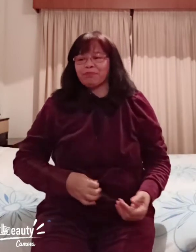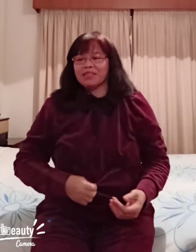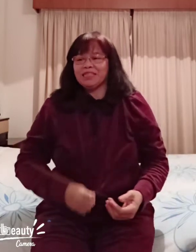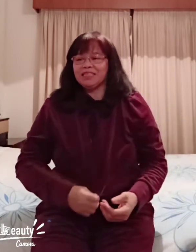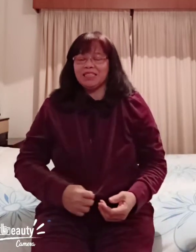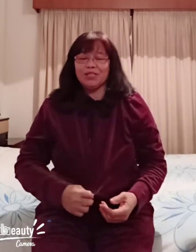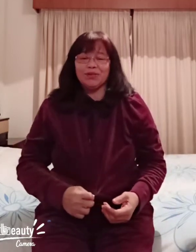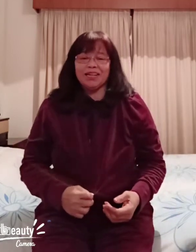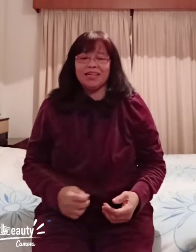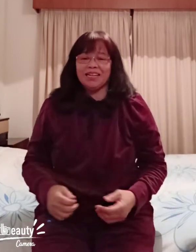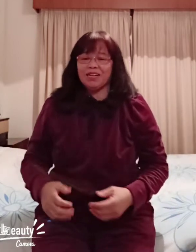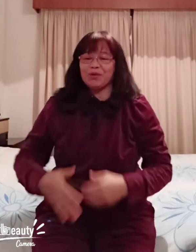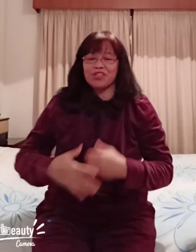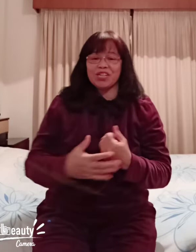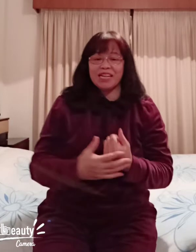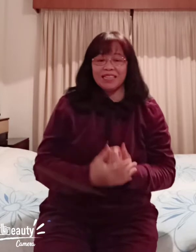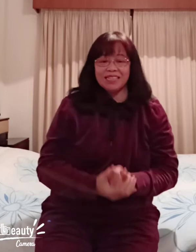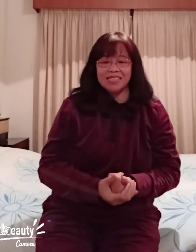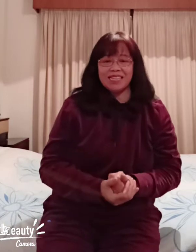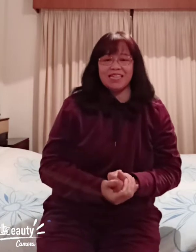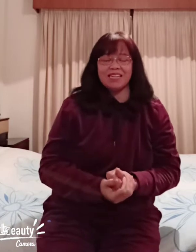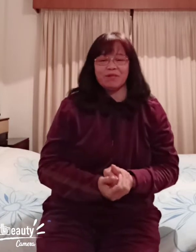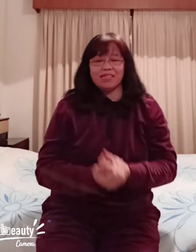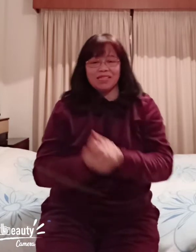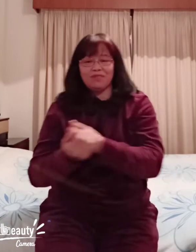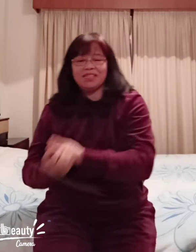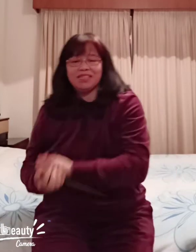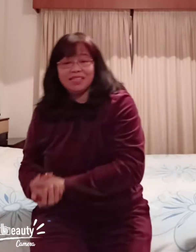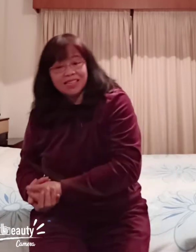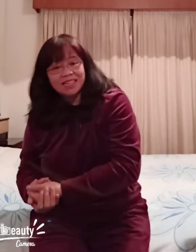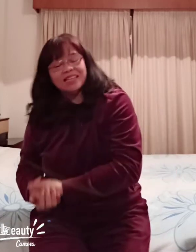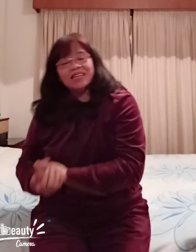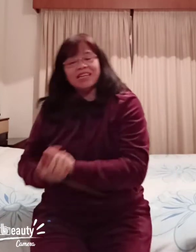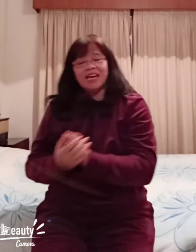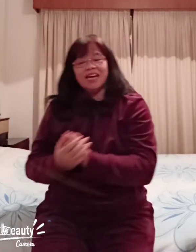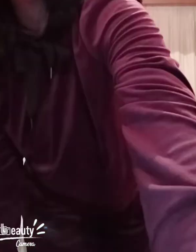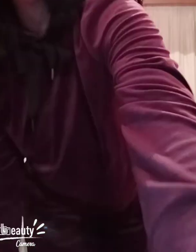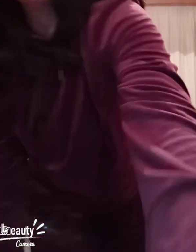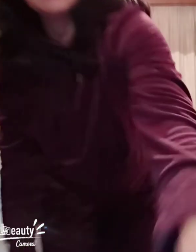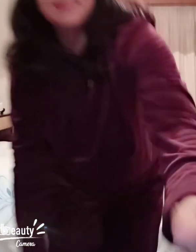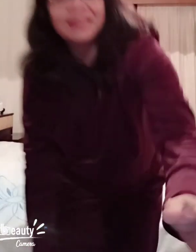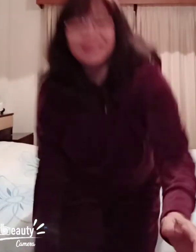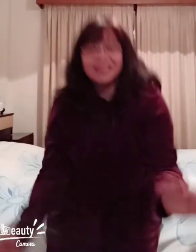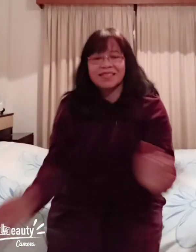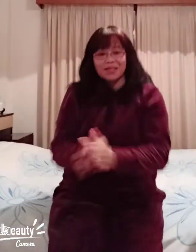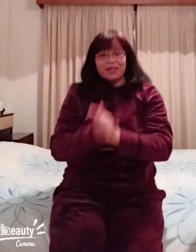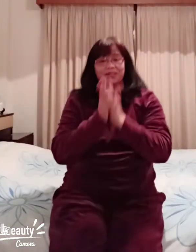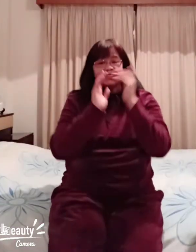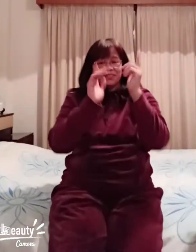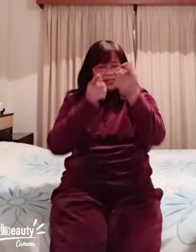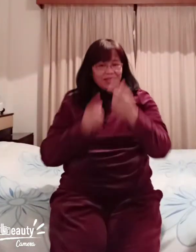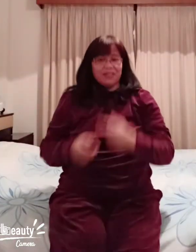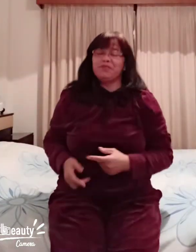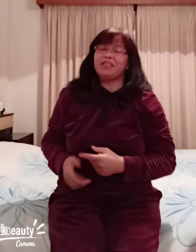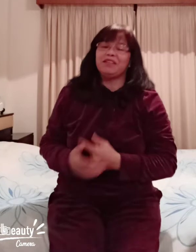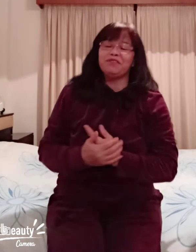and empires and what are you waiting for